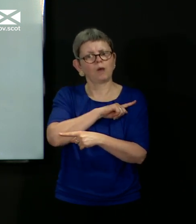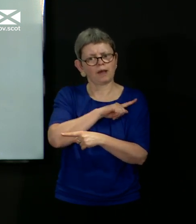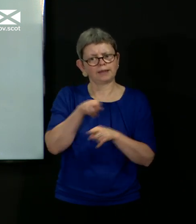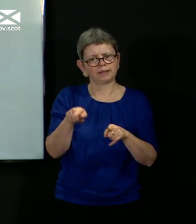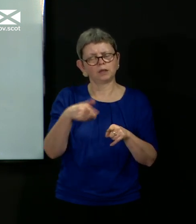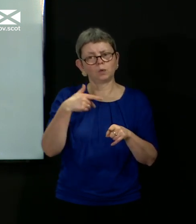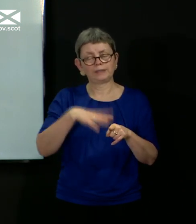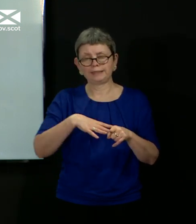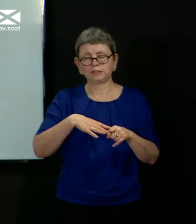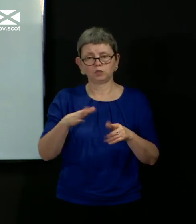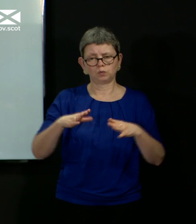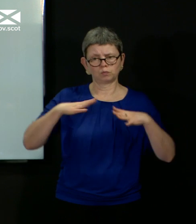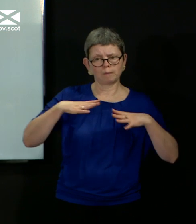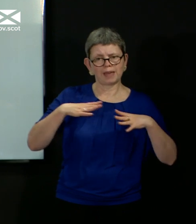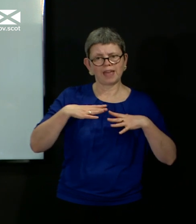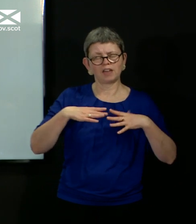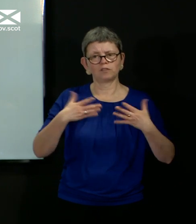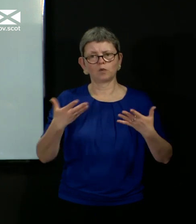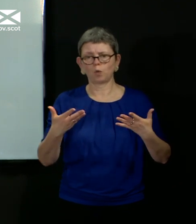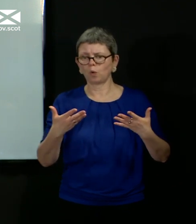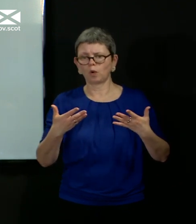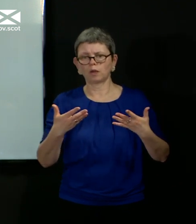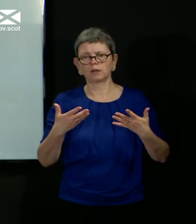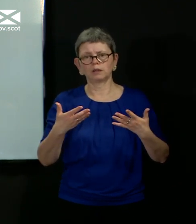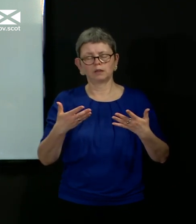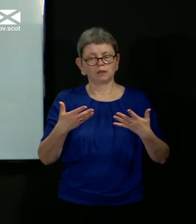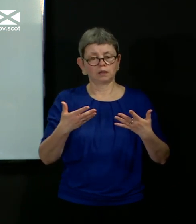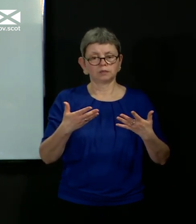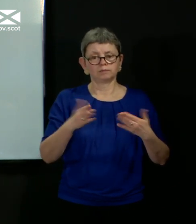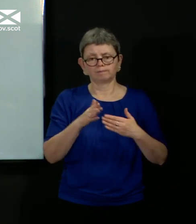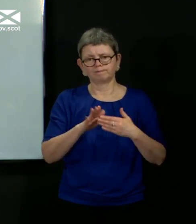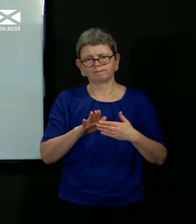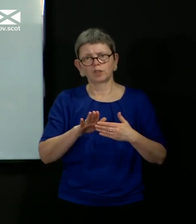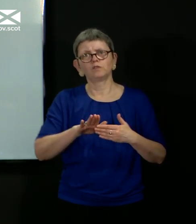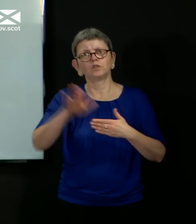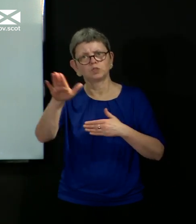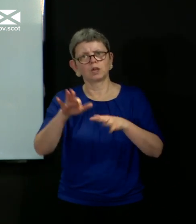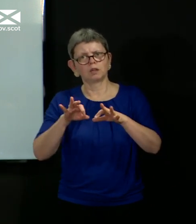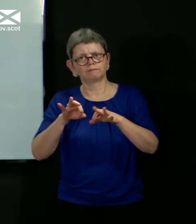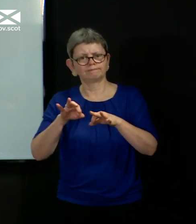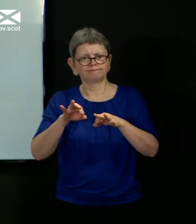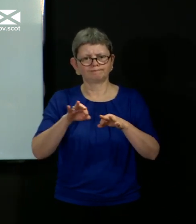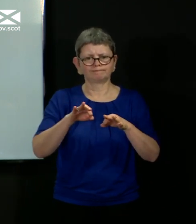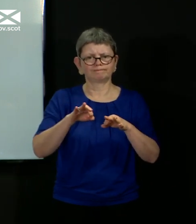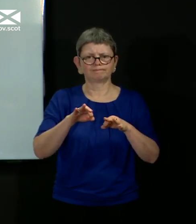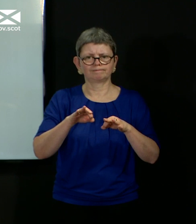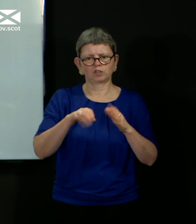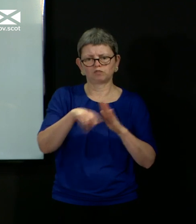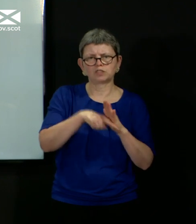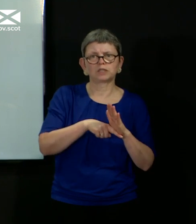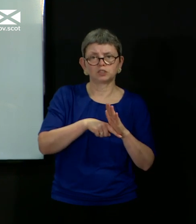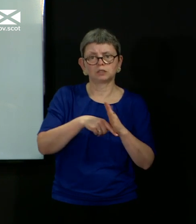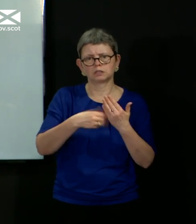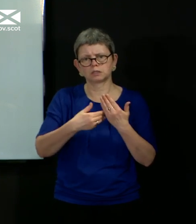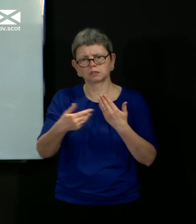any level of easing of the current restriction measures, at whatever point those